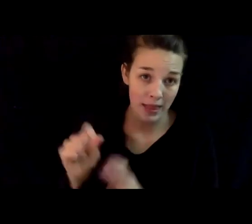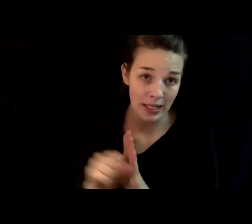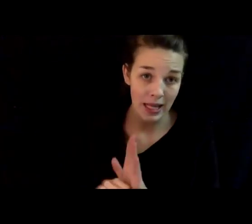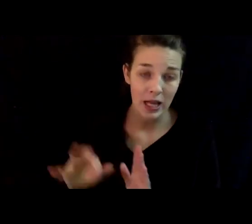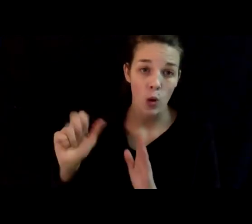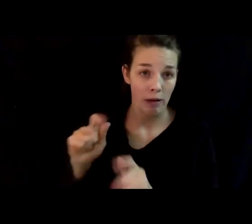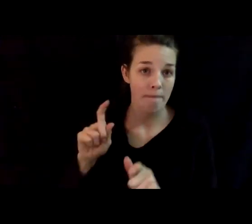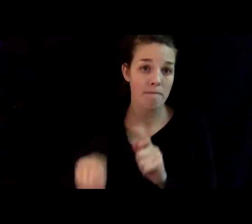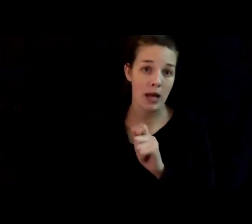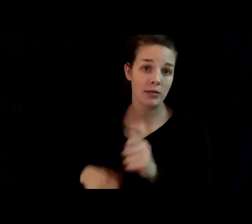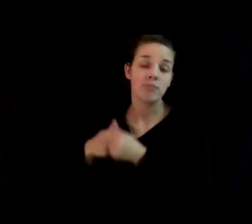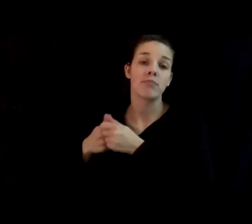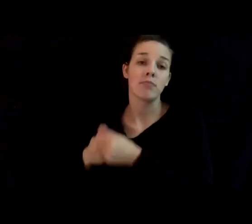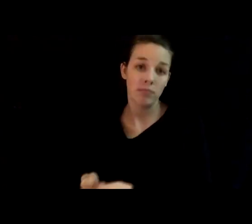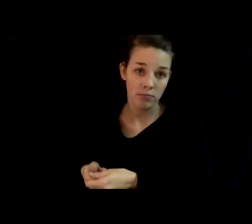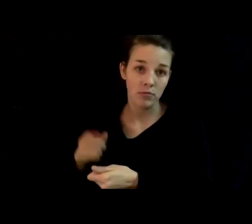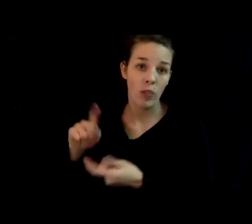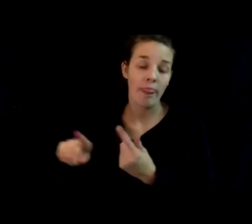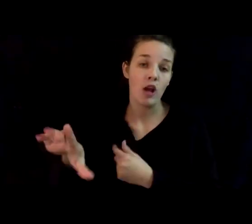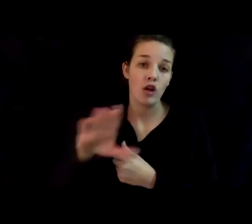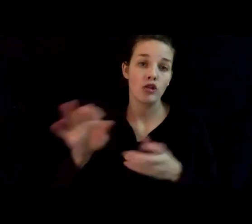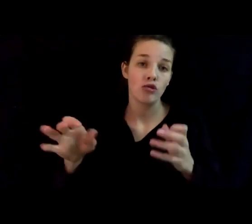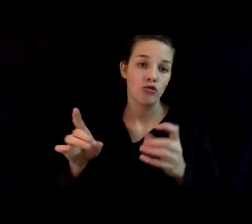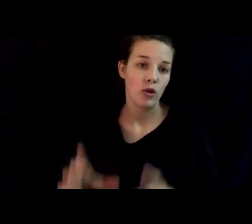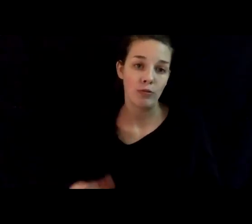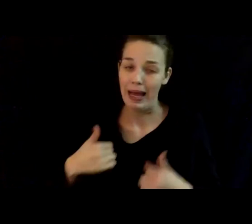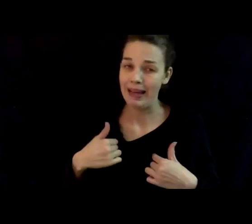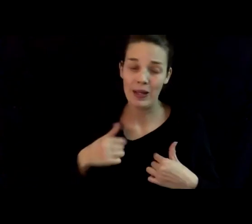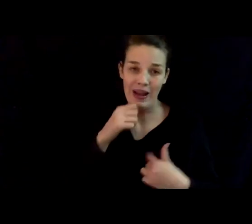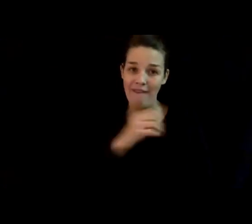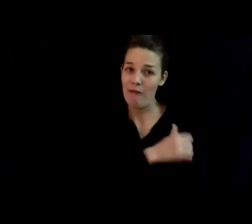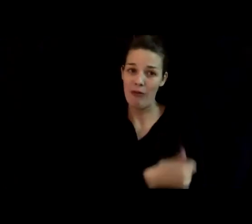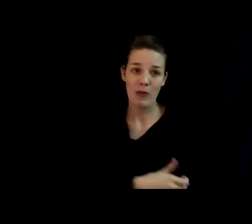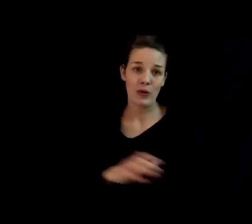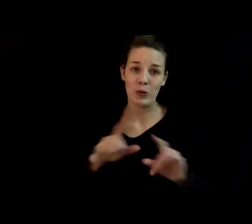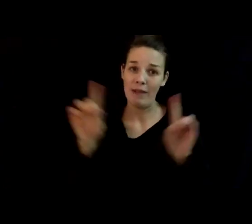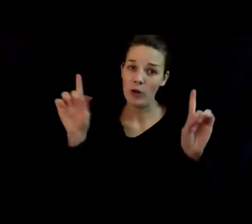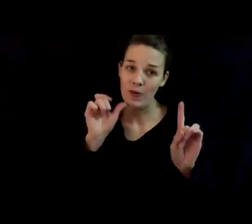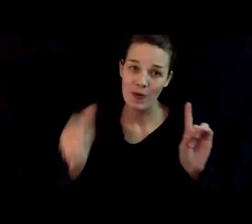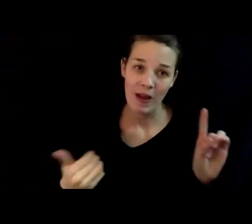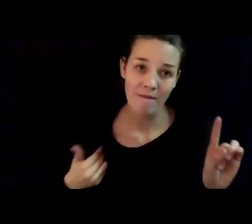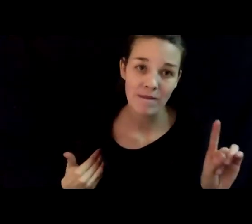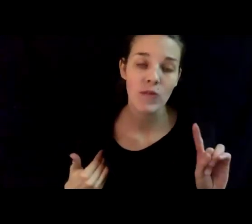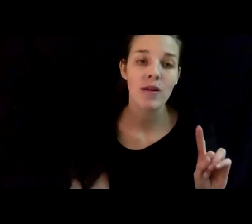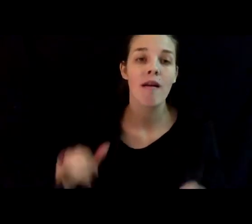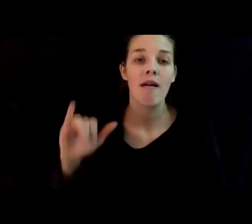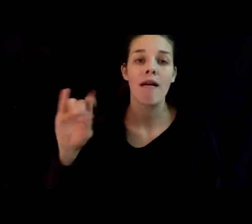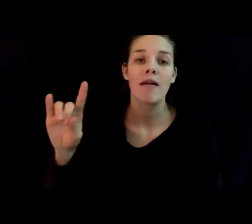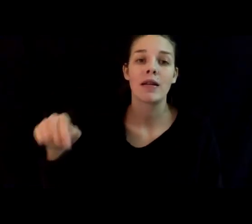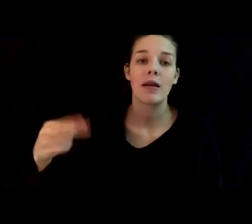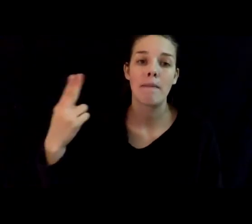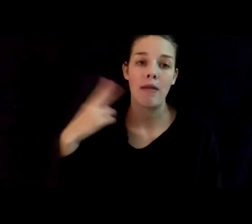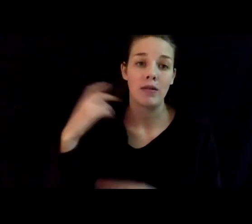must comply with IDPH direction and have no authority to act otherwise. Also, IDPH has issued a